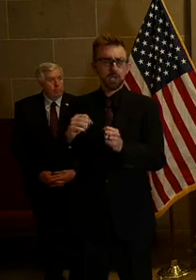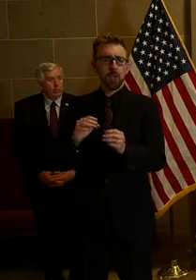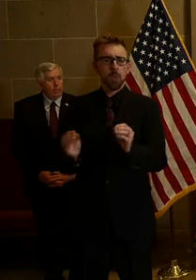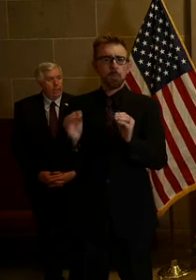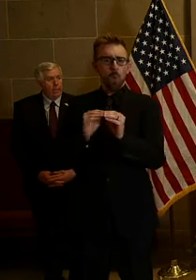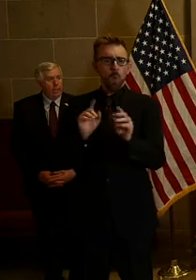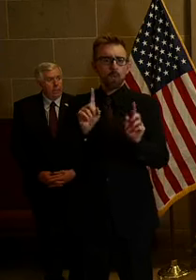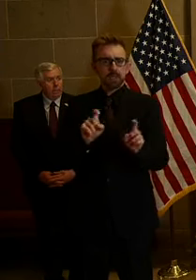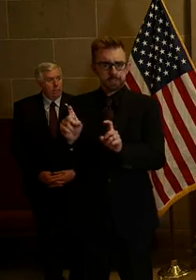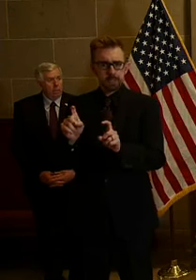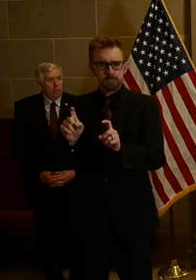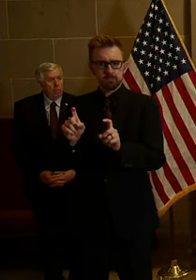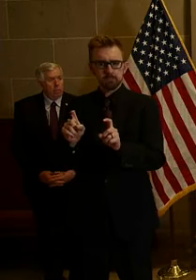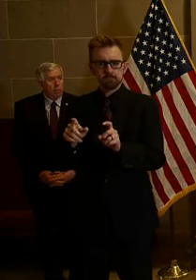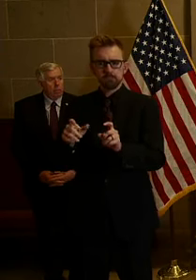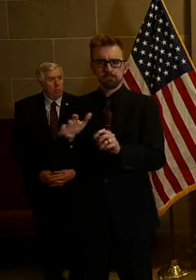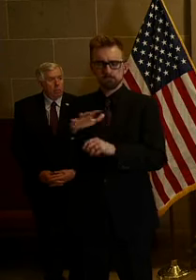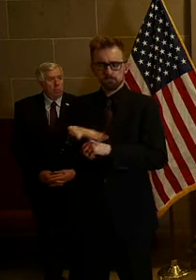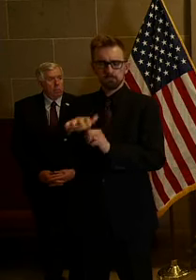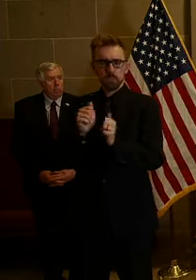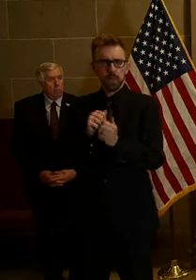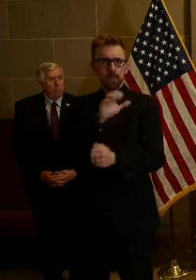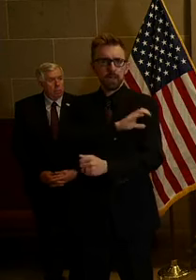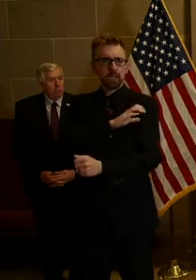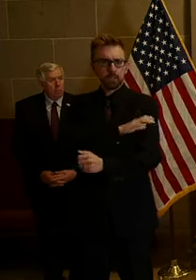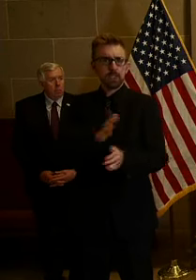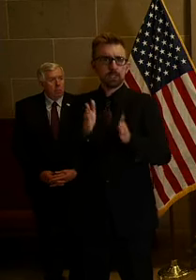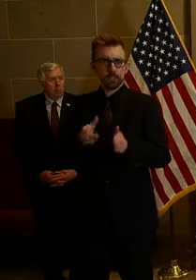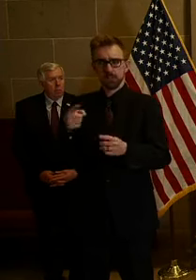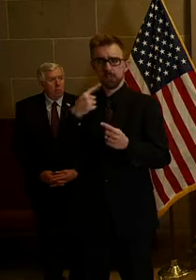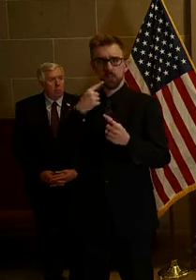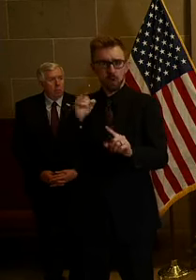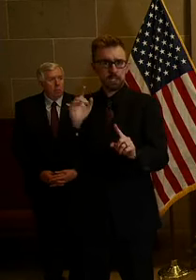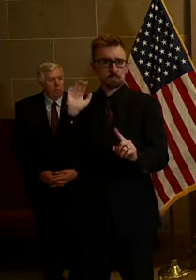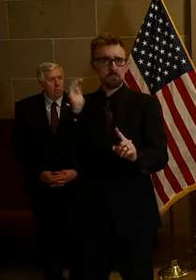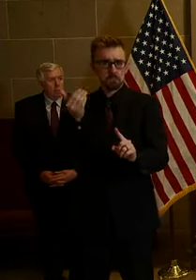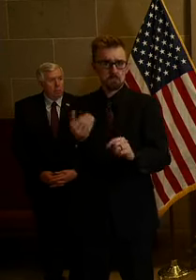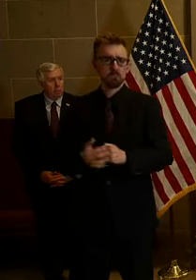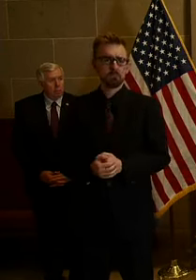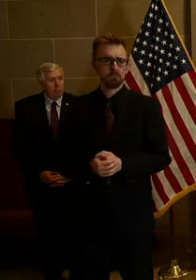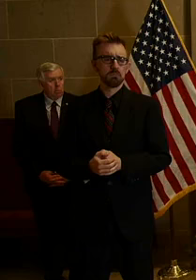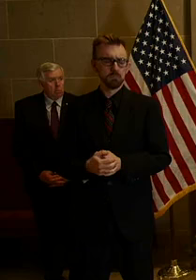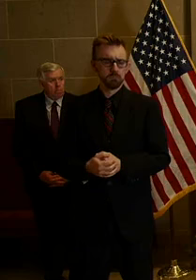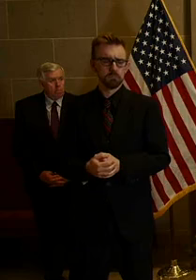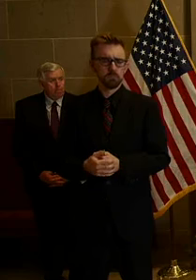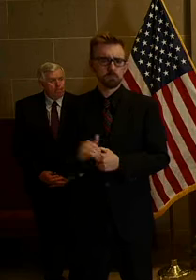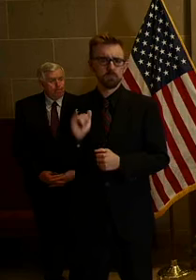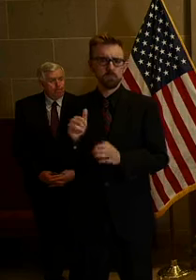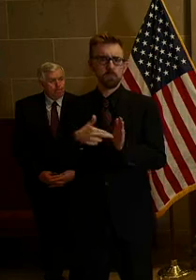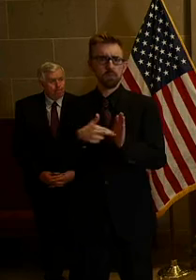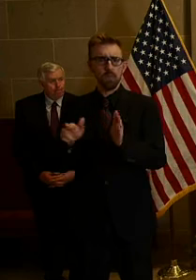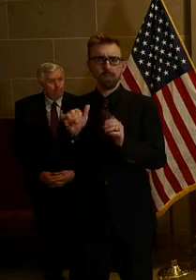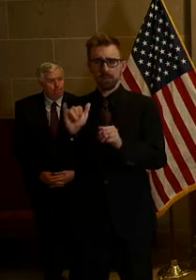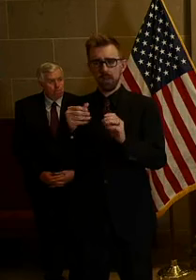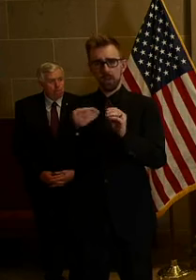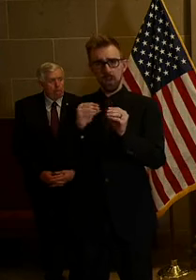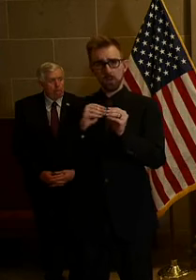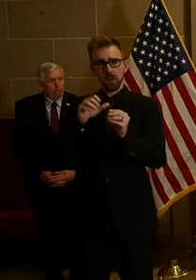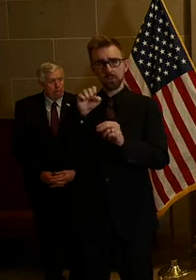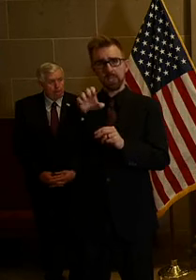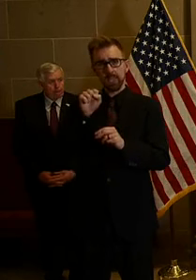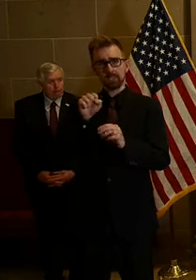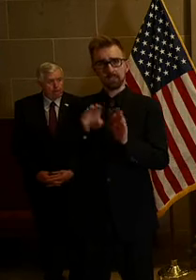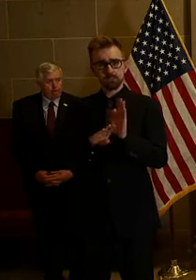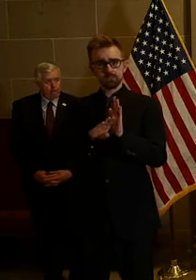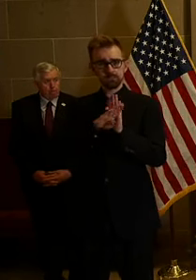among clinicians in the mobile sites is working. And that's reflected in the markedly increased number of cases that you